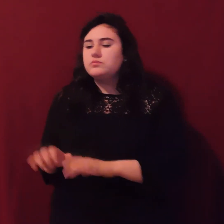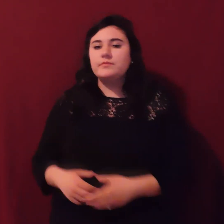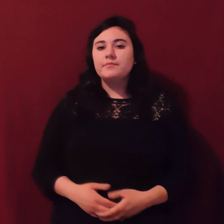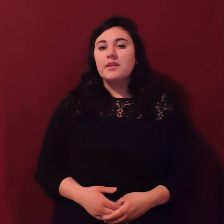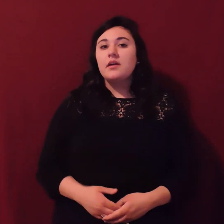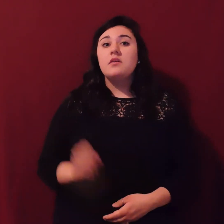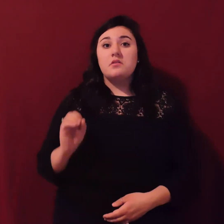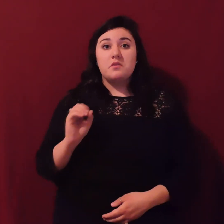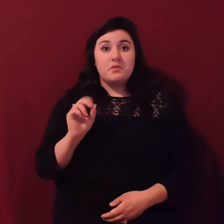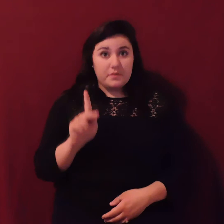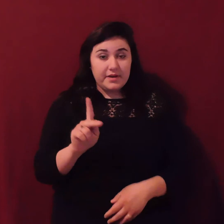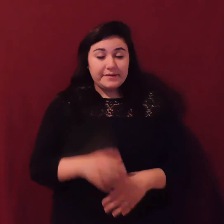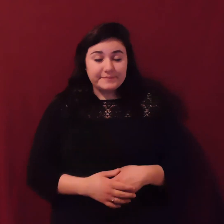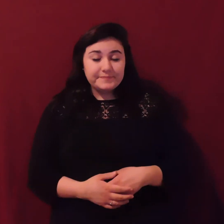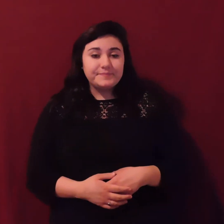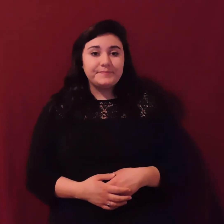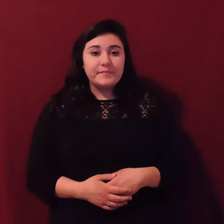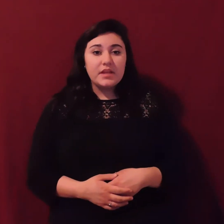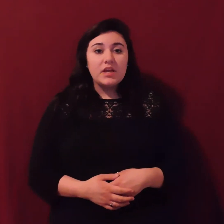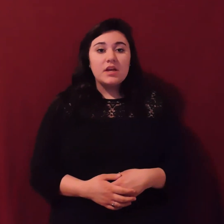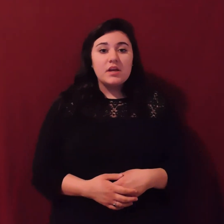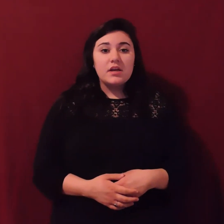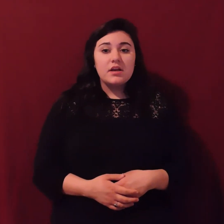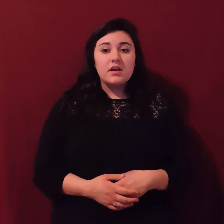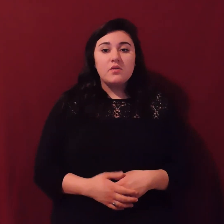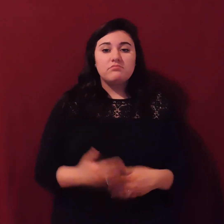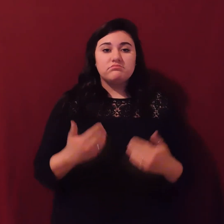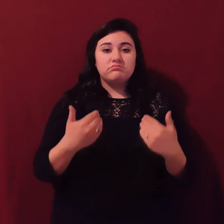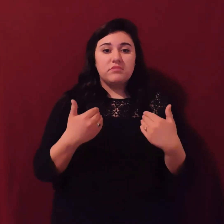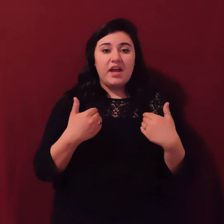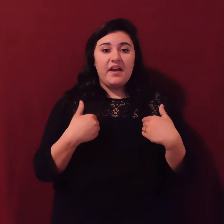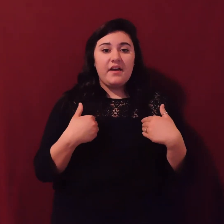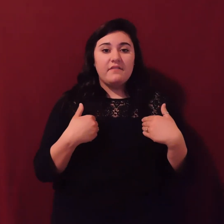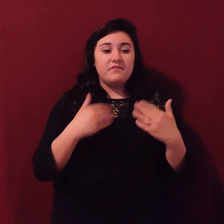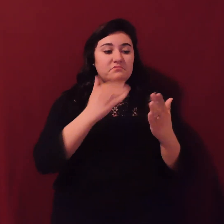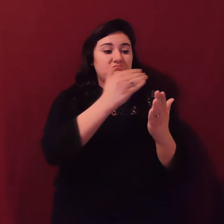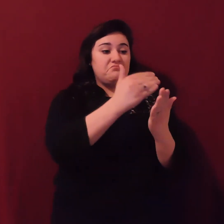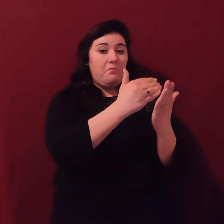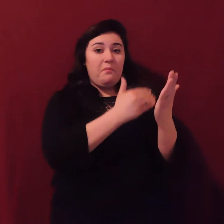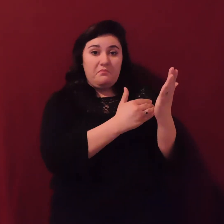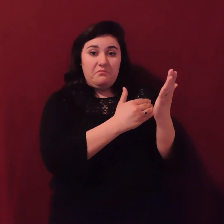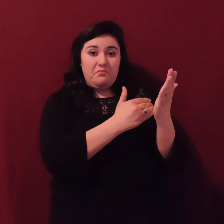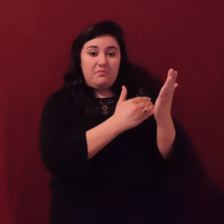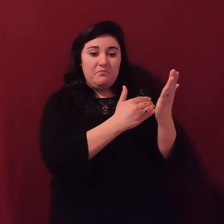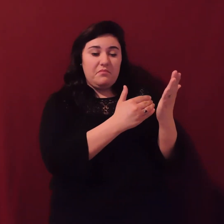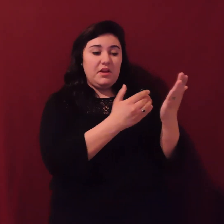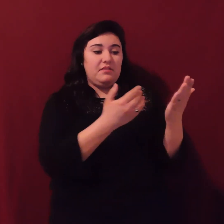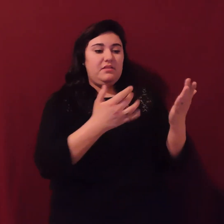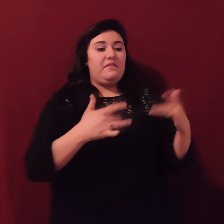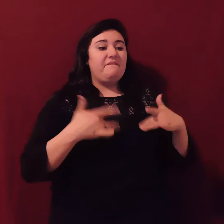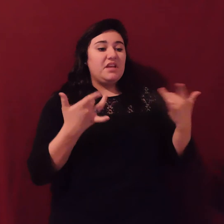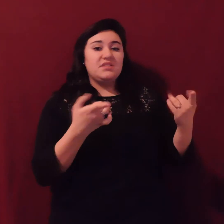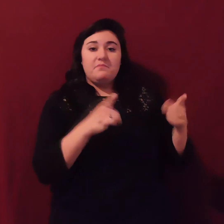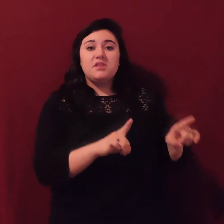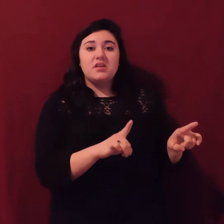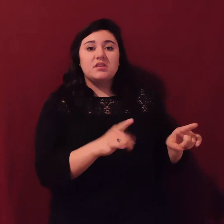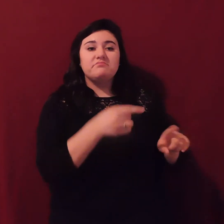Okay, well, it looks like we have some things going on in the month of December. There is a carnival cruise, a Disney